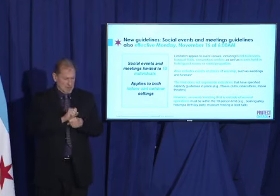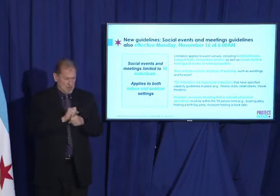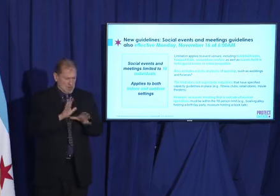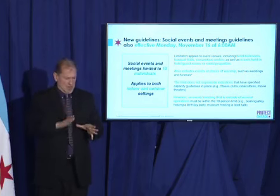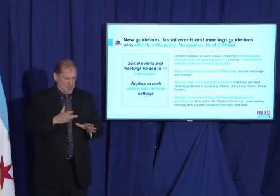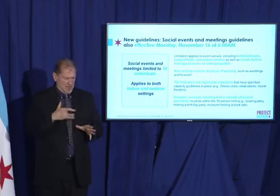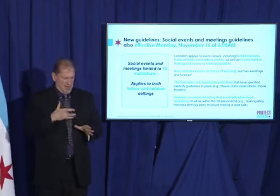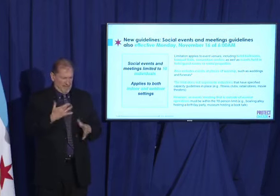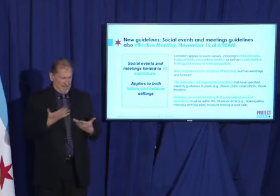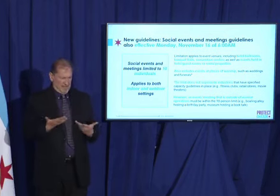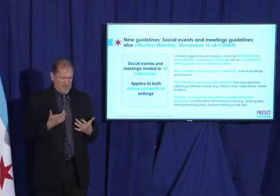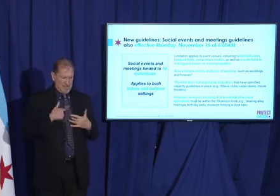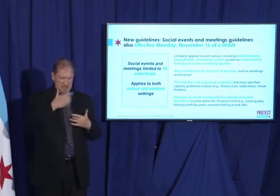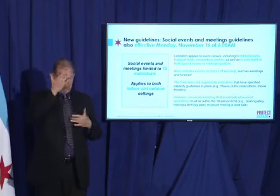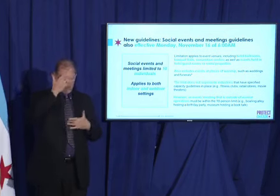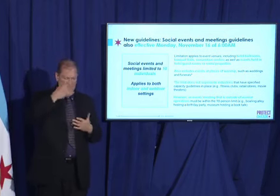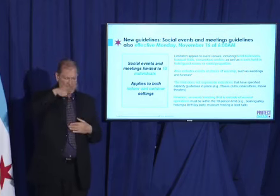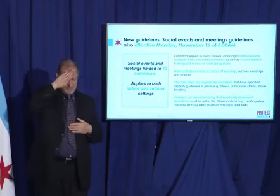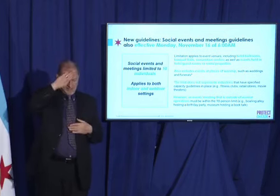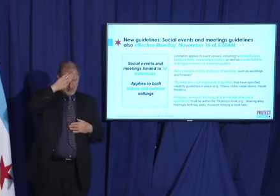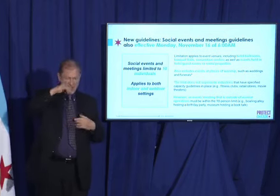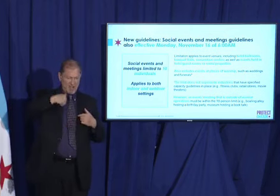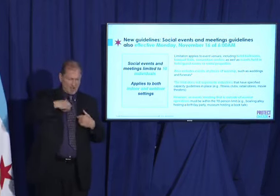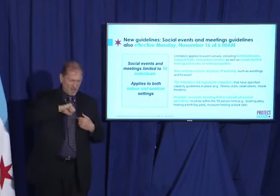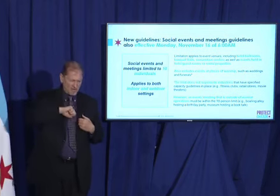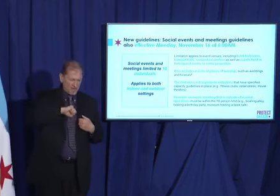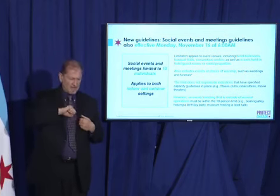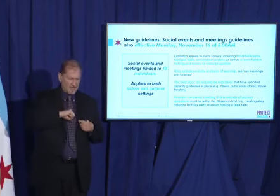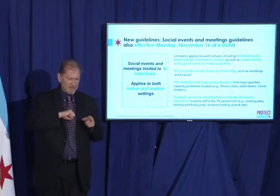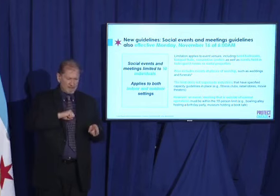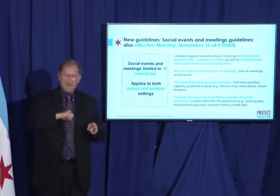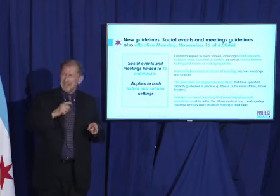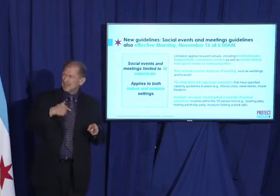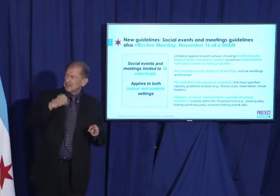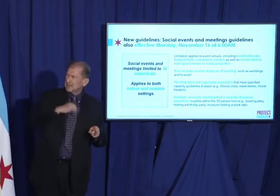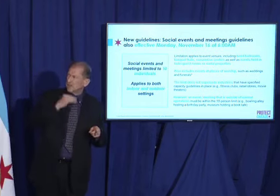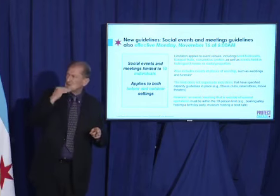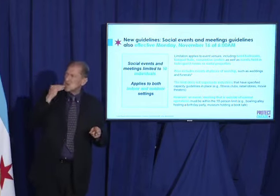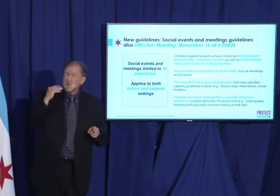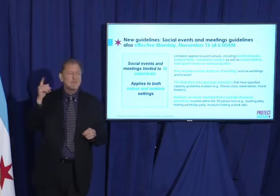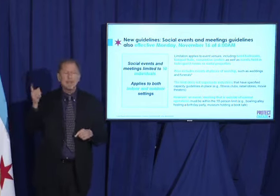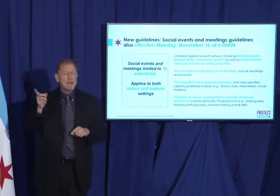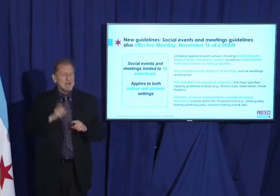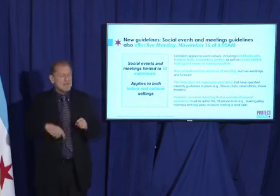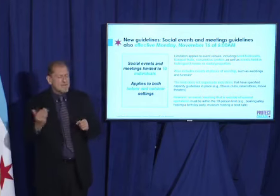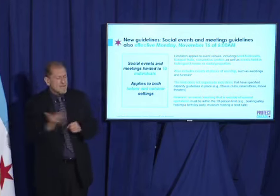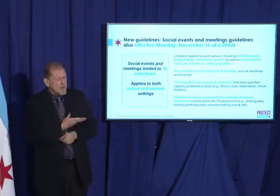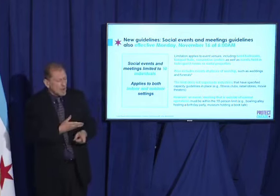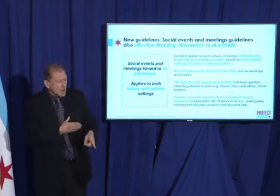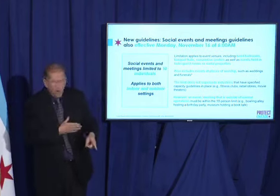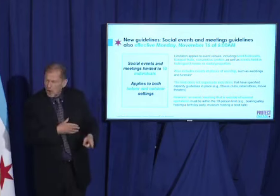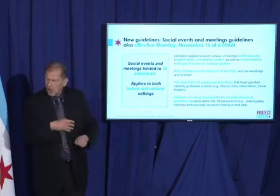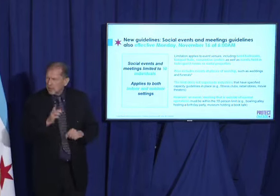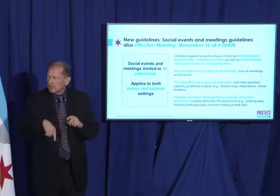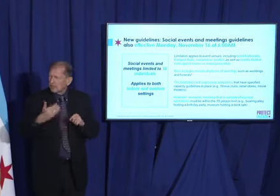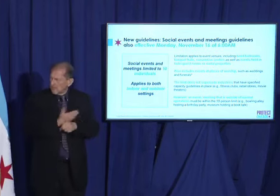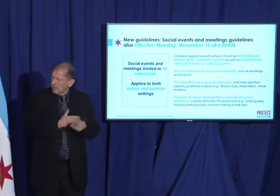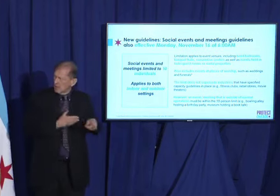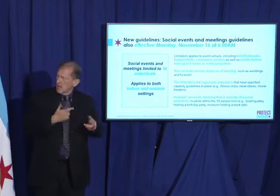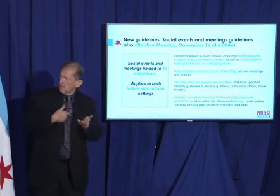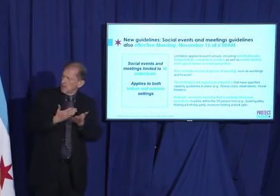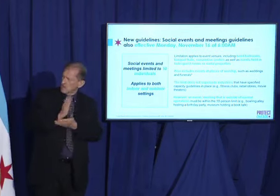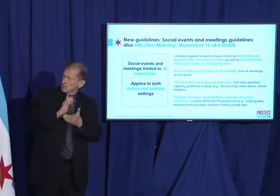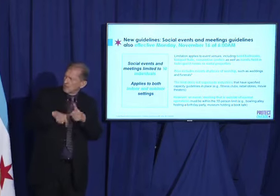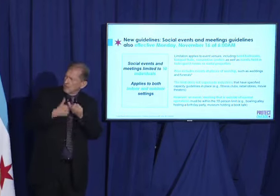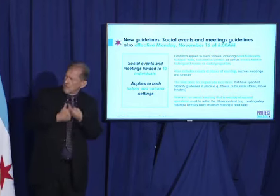are symptomatic and not retaliating against workers who are doing the right thing, who are